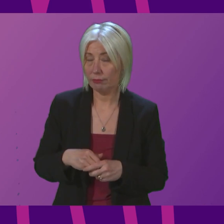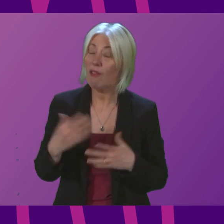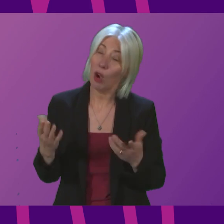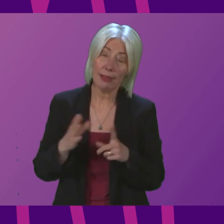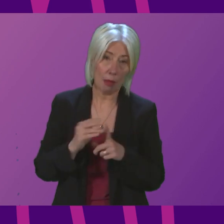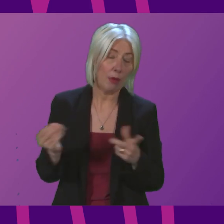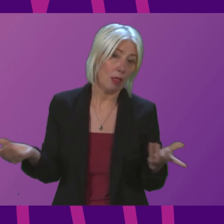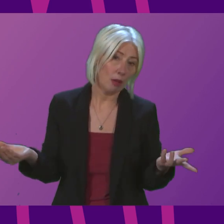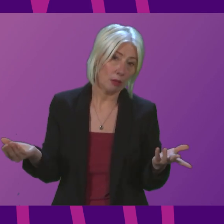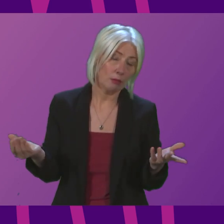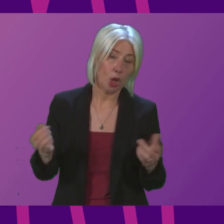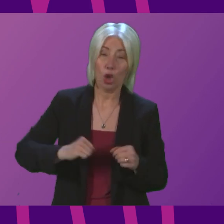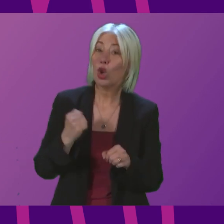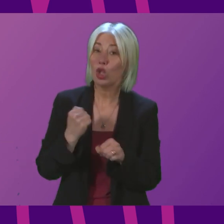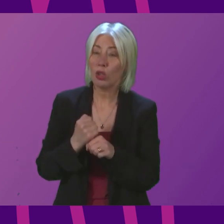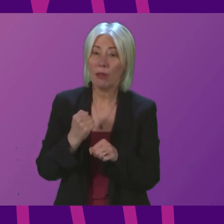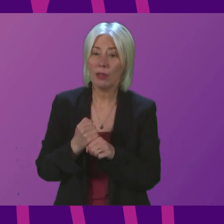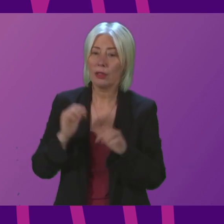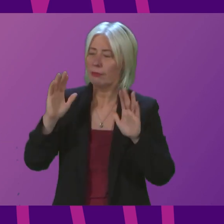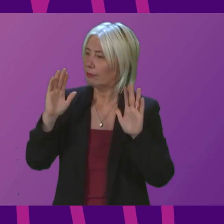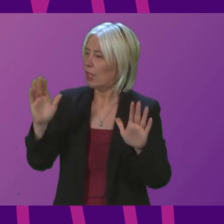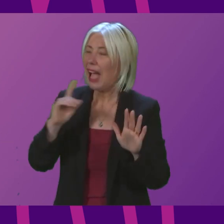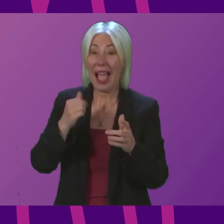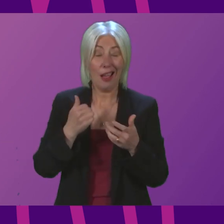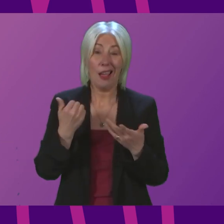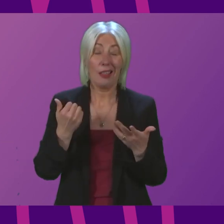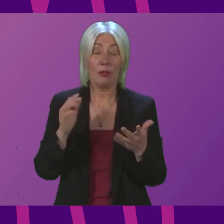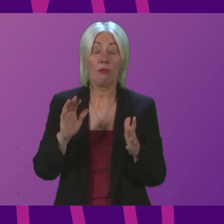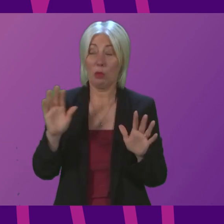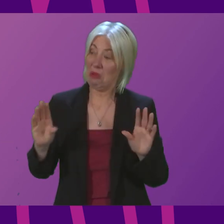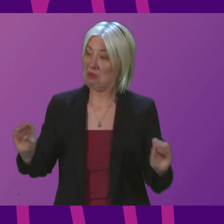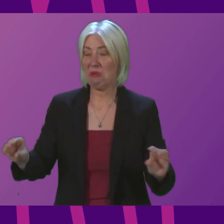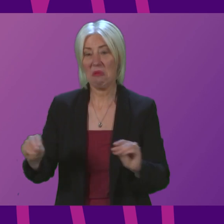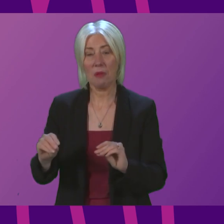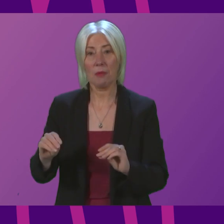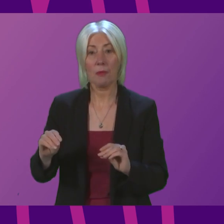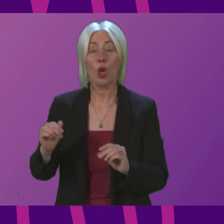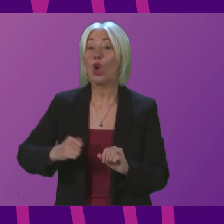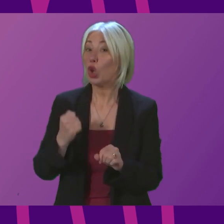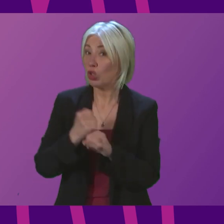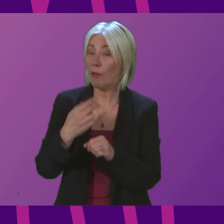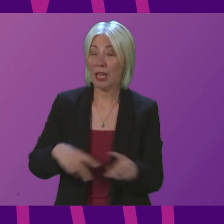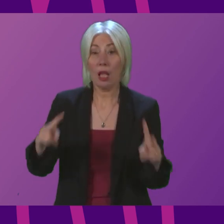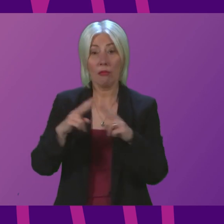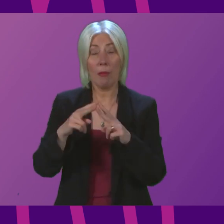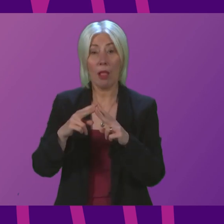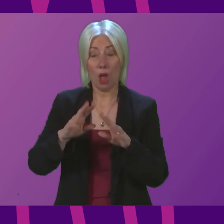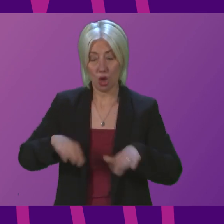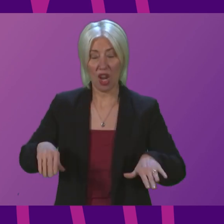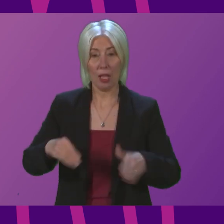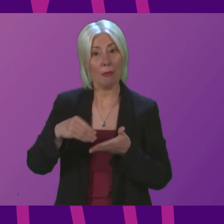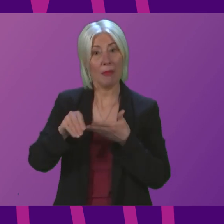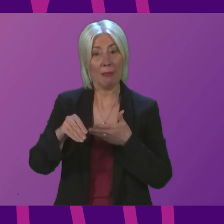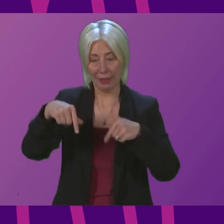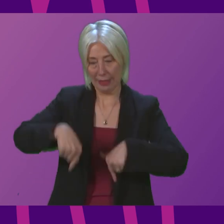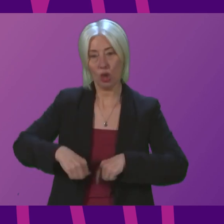the Scottish government for example the Scottish government has doubled the child payment in Scotland